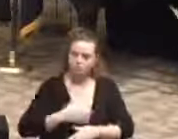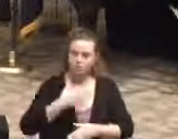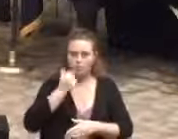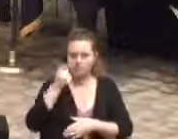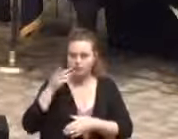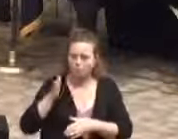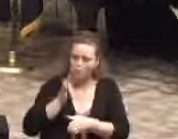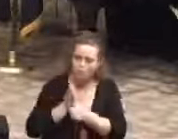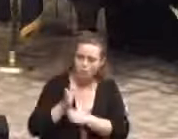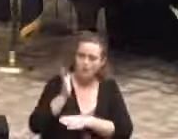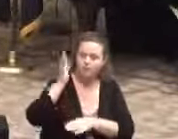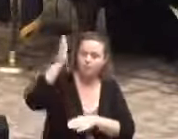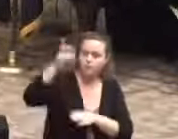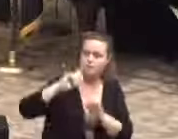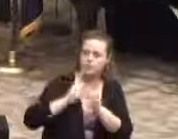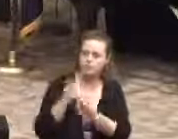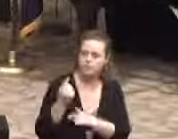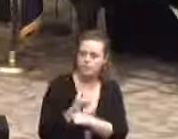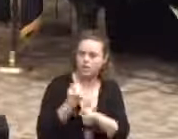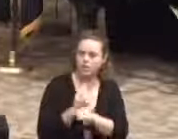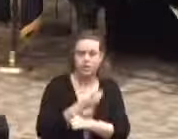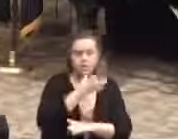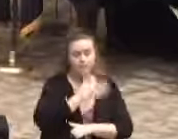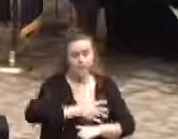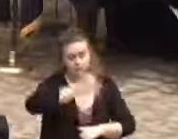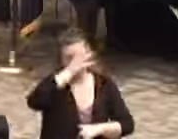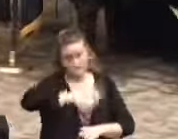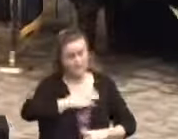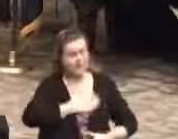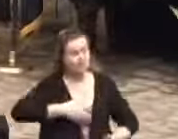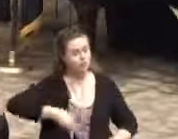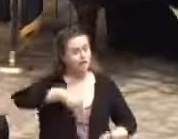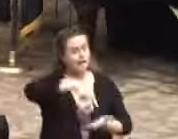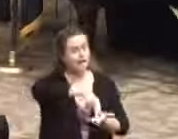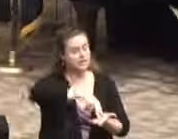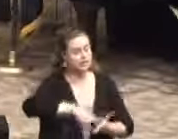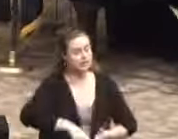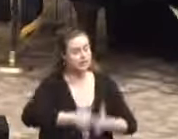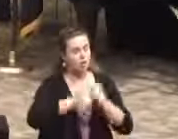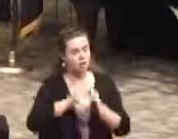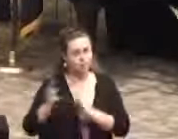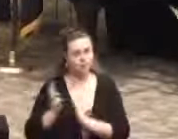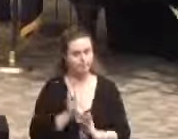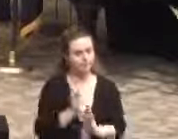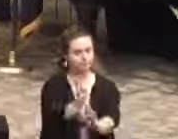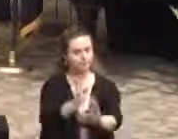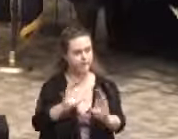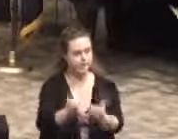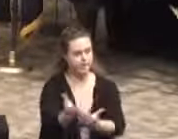Corrections. Ladies and gentlemen, if you'll please rise, we'll begin our class recessional.